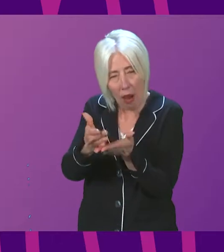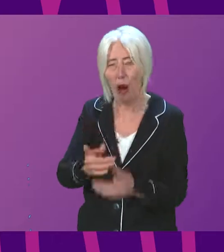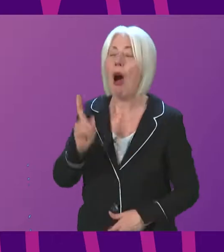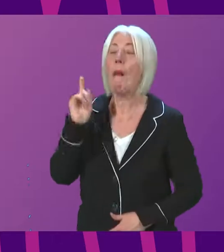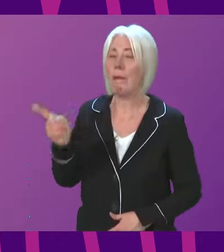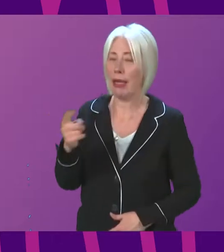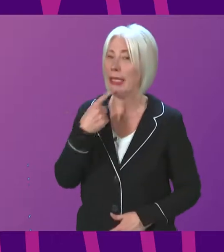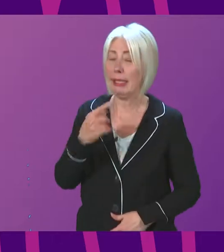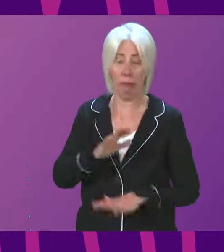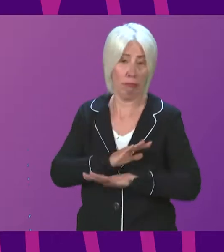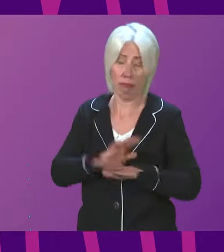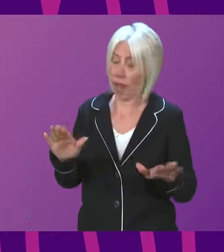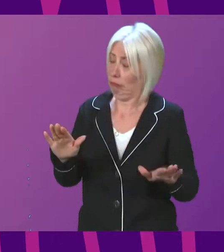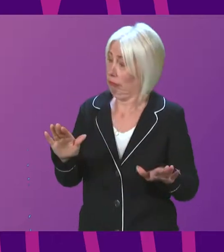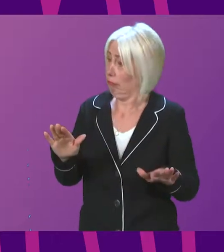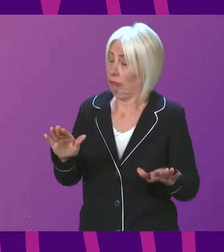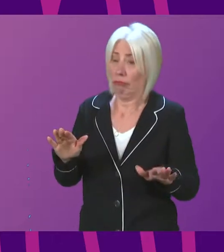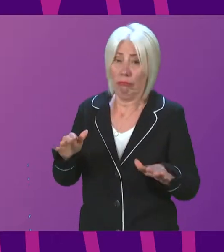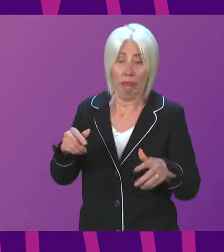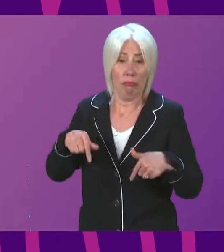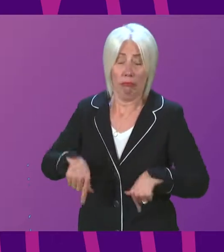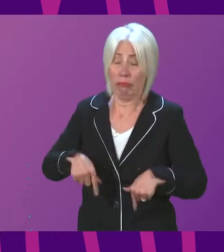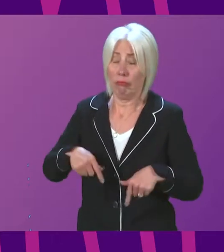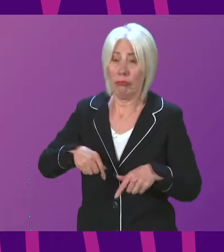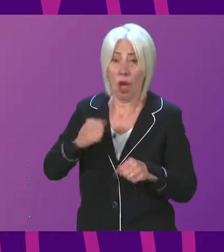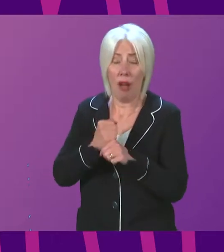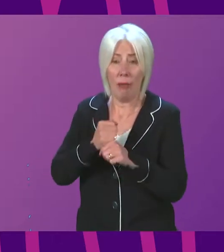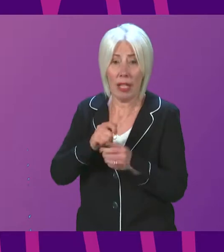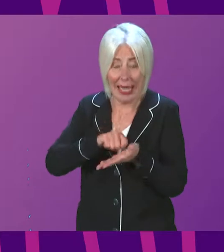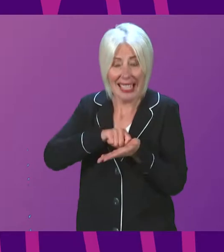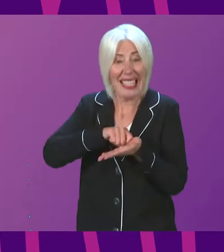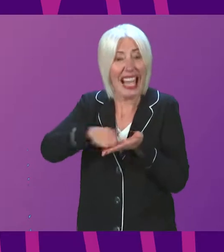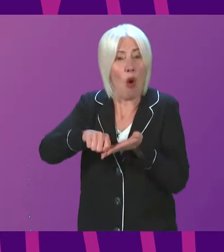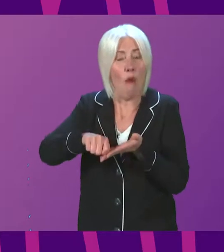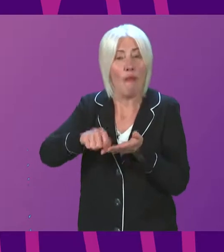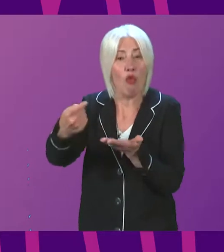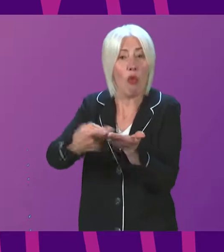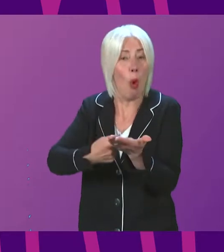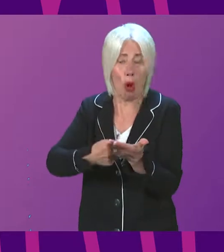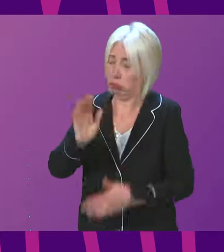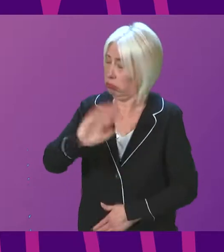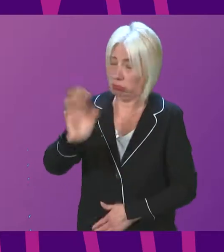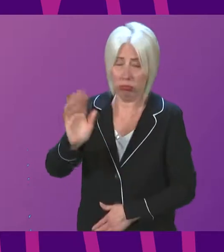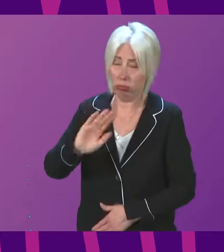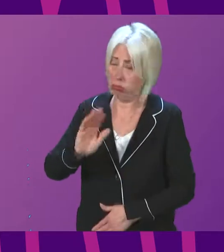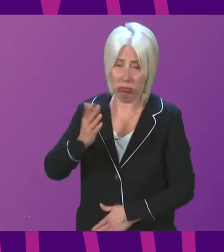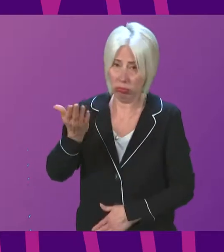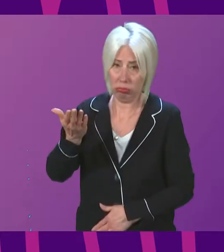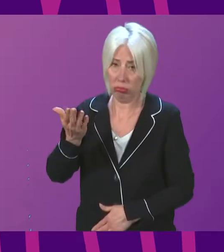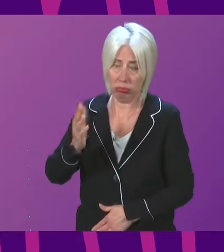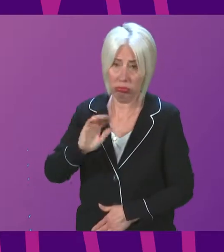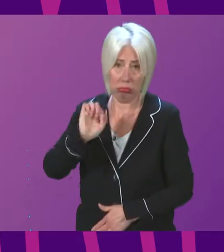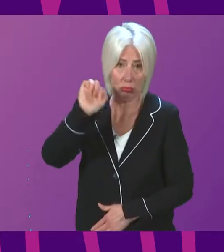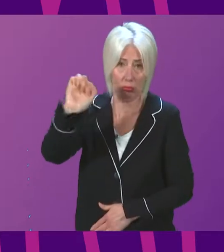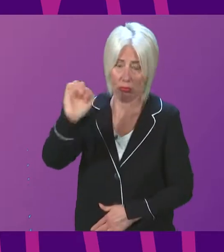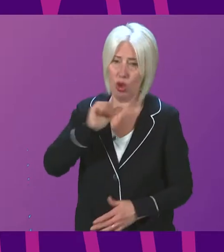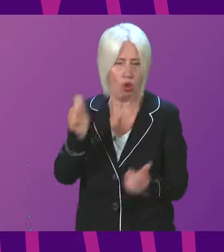that there will be no question of the Government signing off a report from Lady Poole, no question, and it